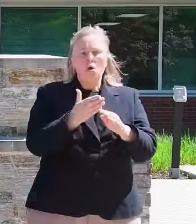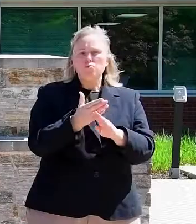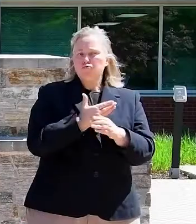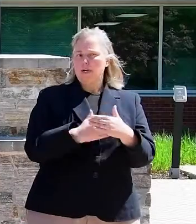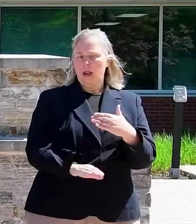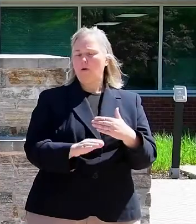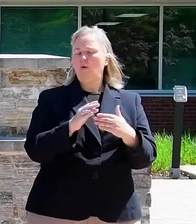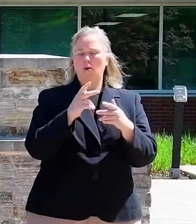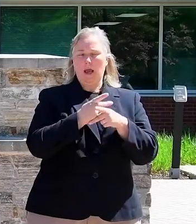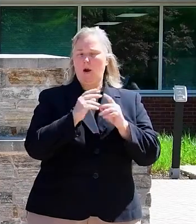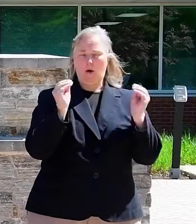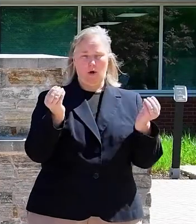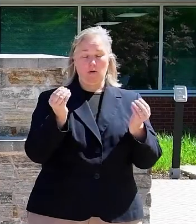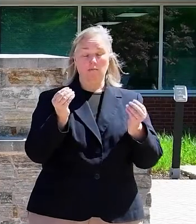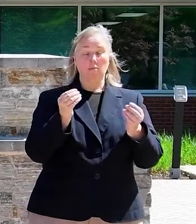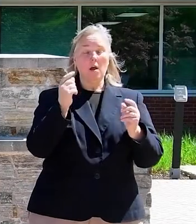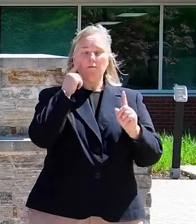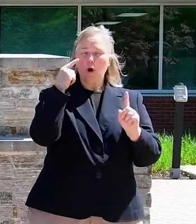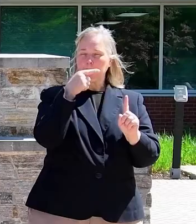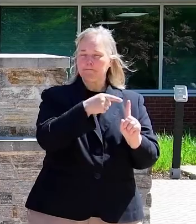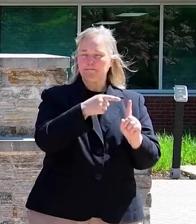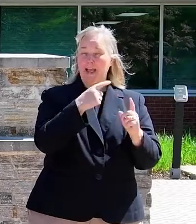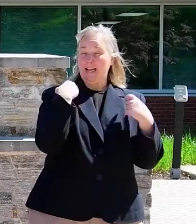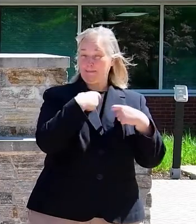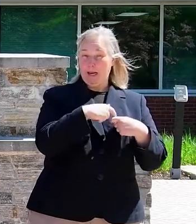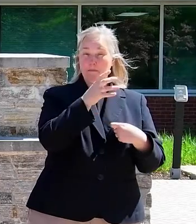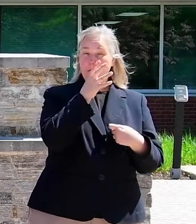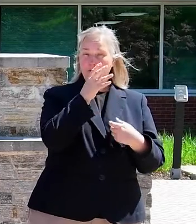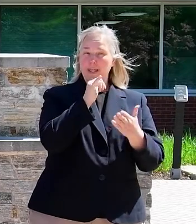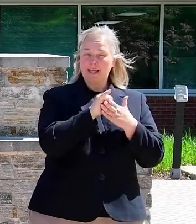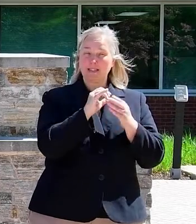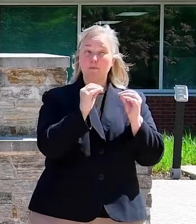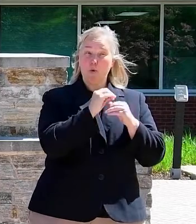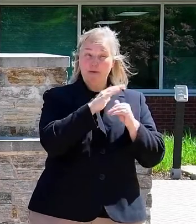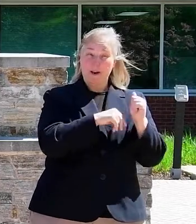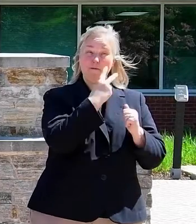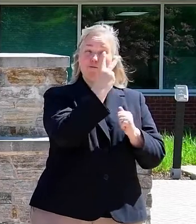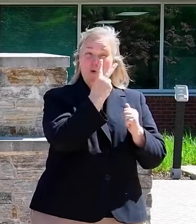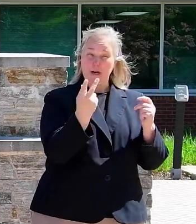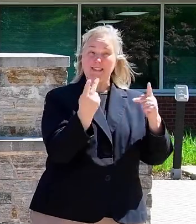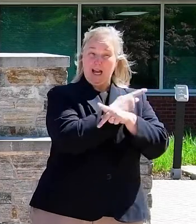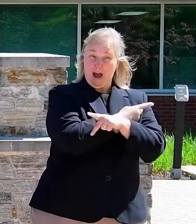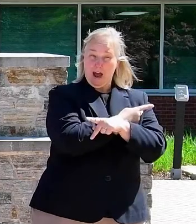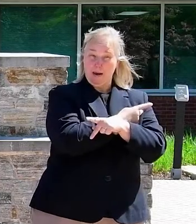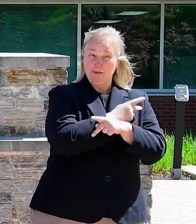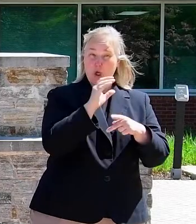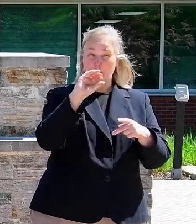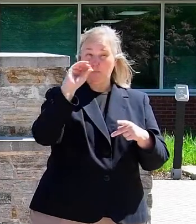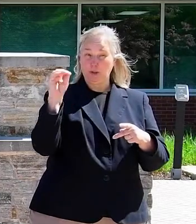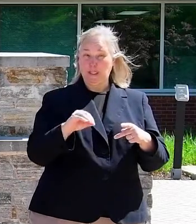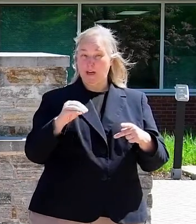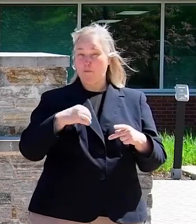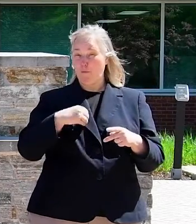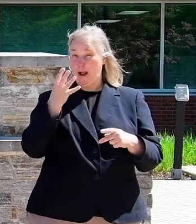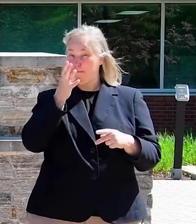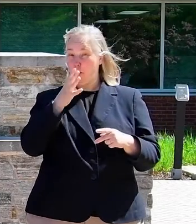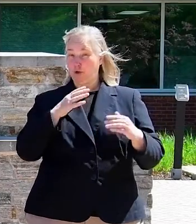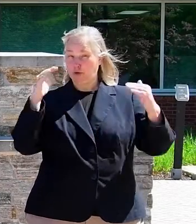In the case of our Hispanic mothers, that's more than four times the percentage of our white mothers.